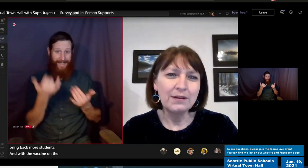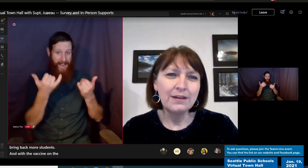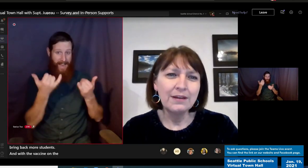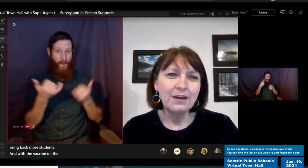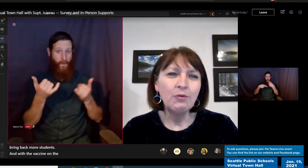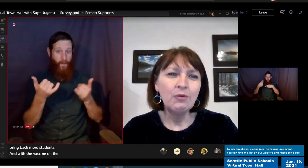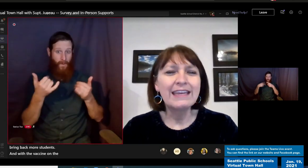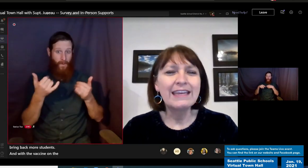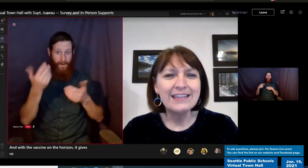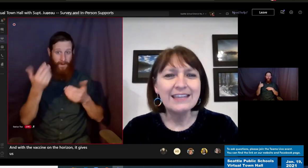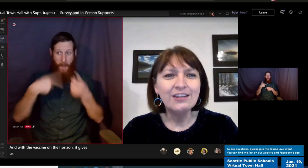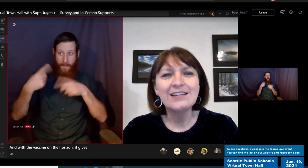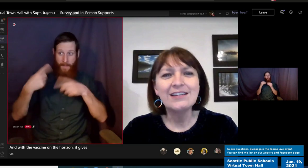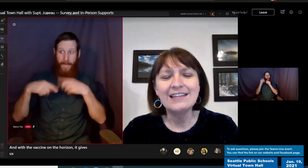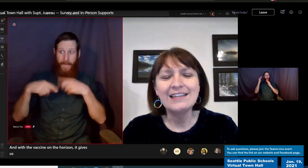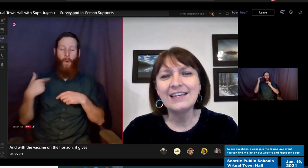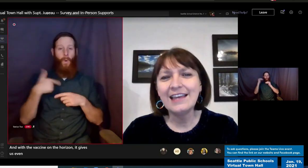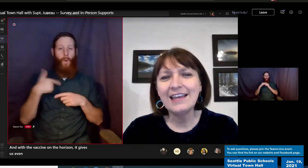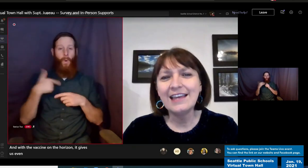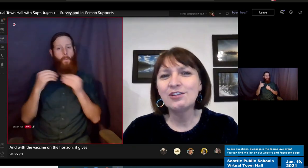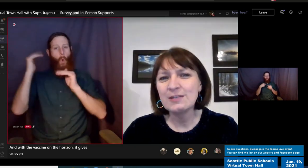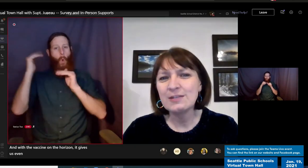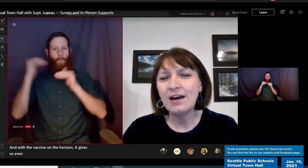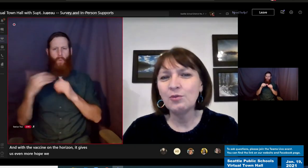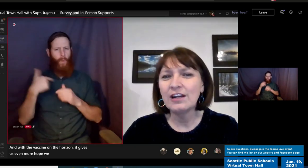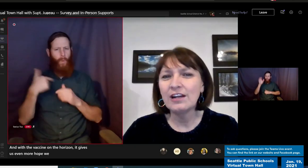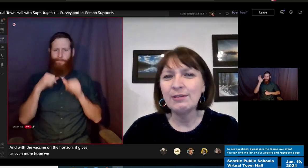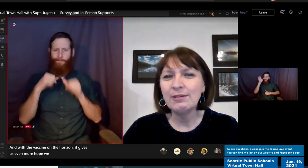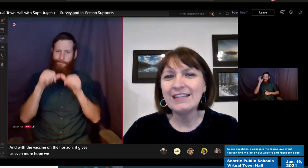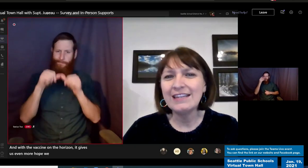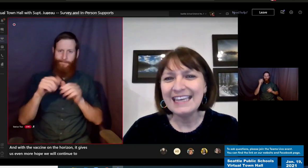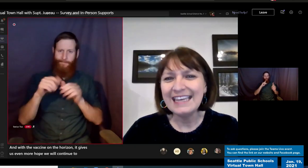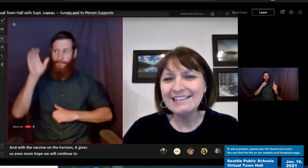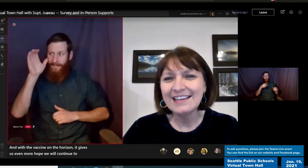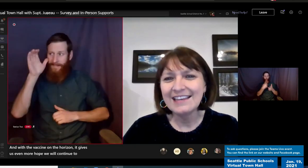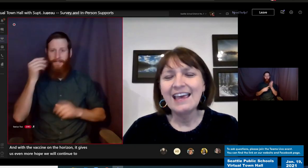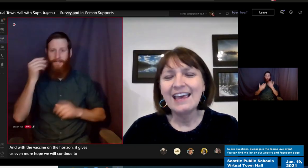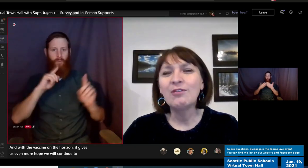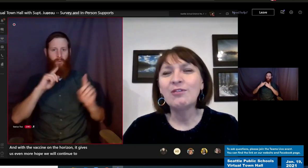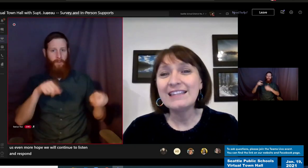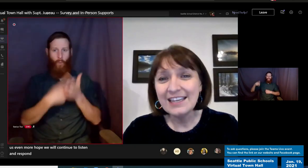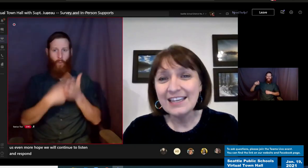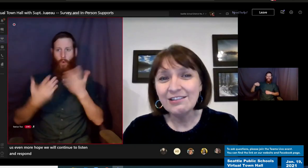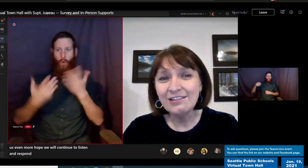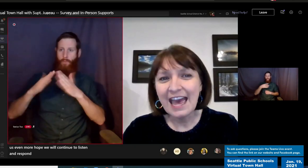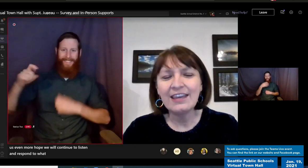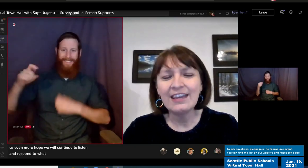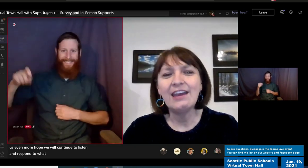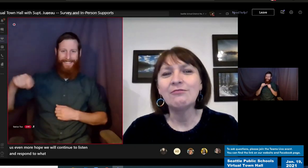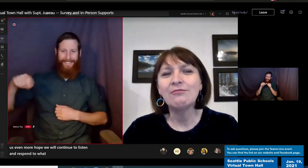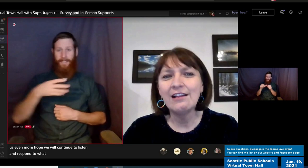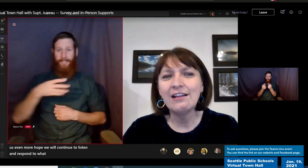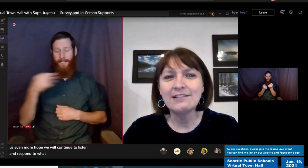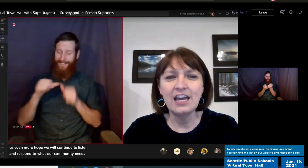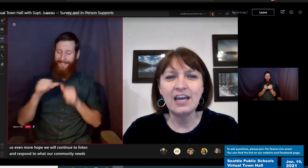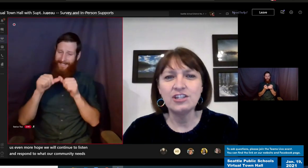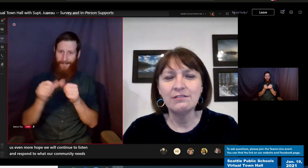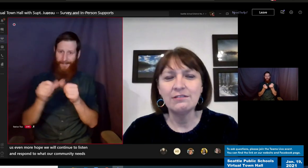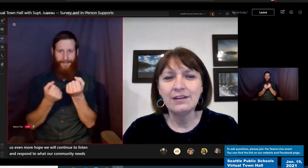more hope. We will continue to listen and to respond to what our community needs and will continue to advocate right alongside